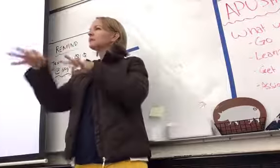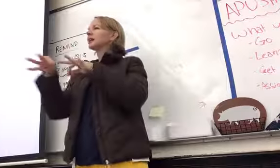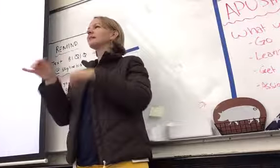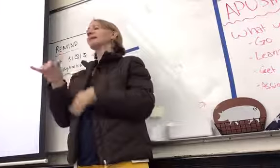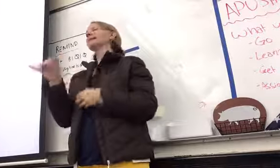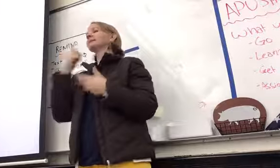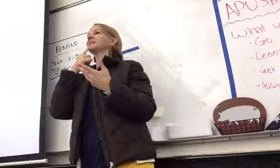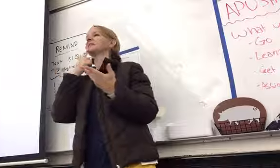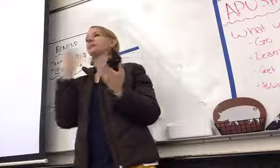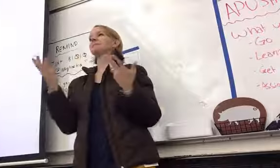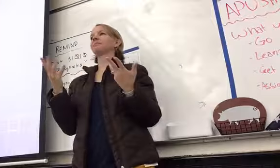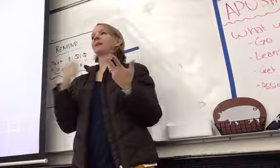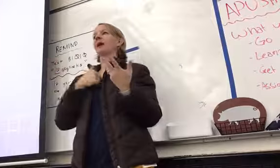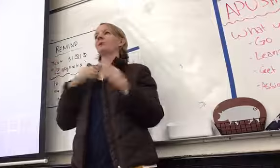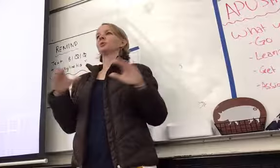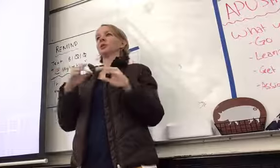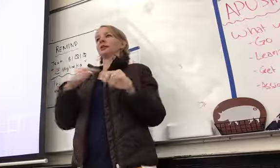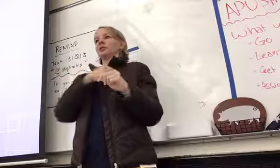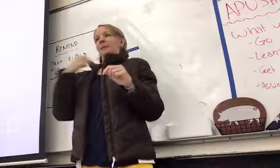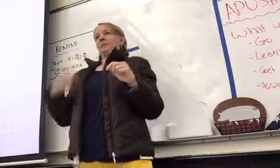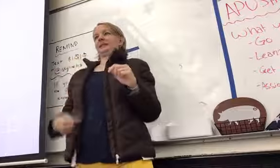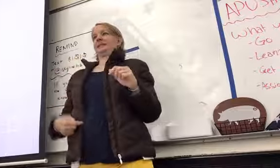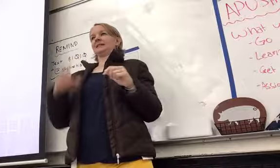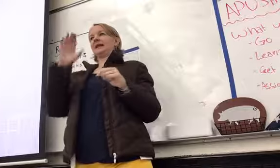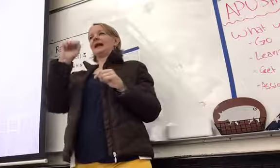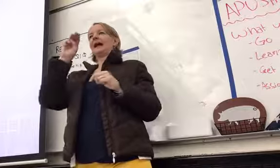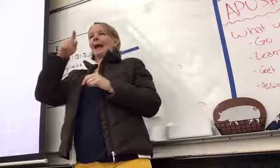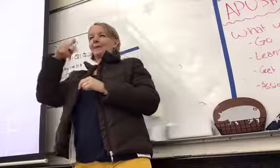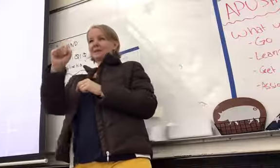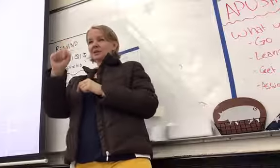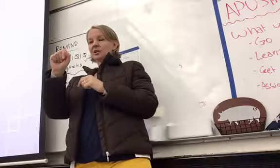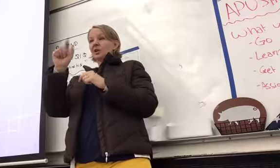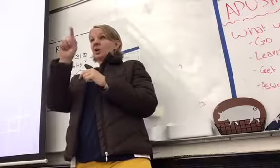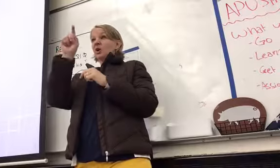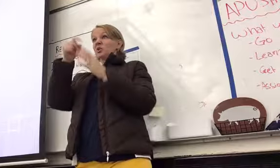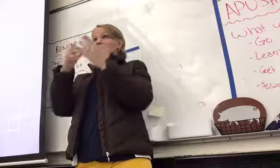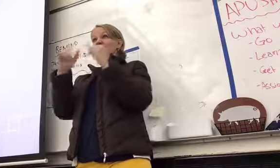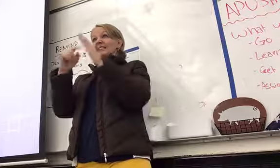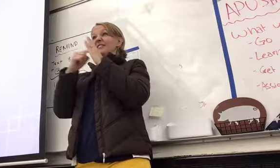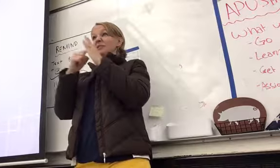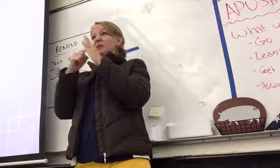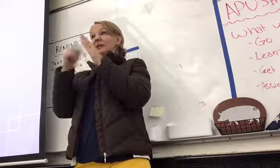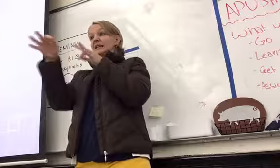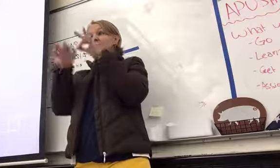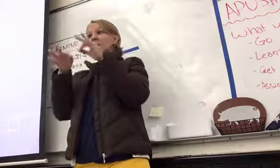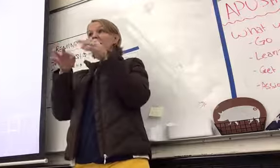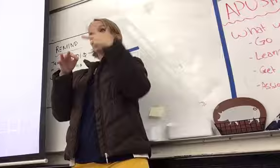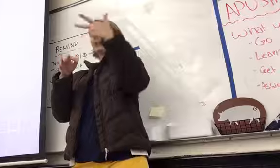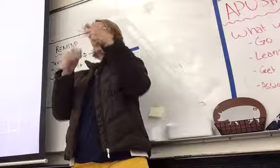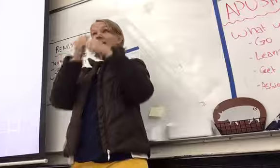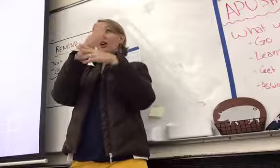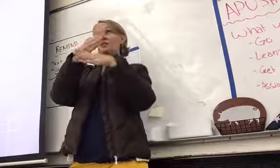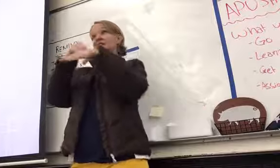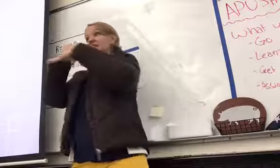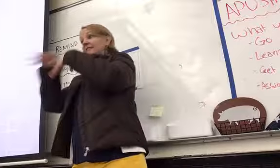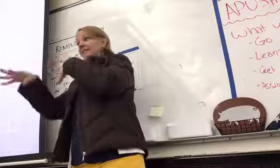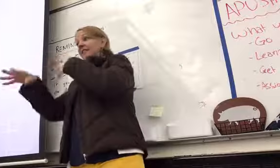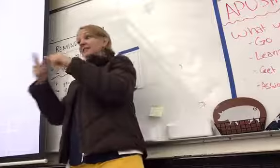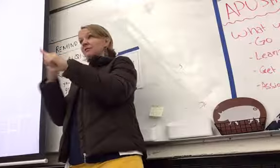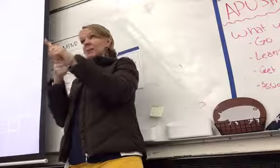say, I was doing Japanese internment, would I have to explain three causes and three effects of Japanese internment? Well, if